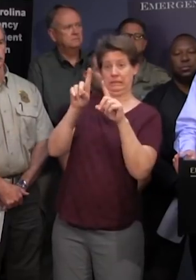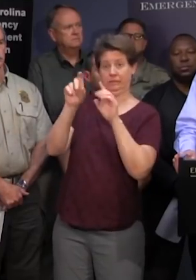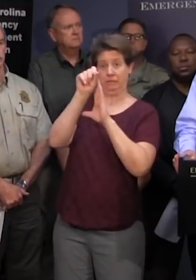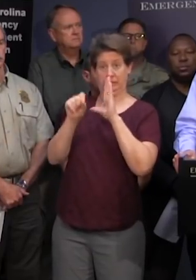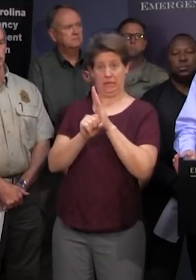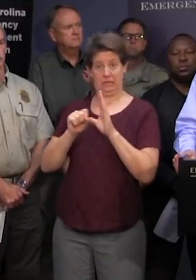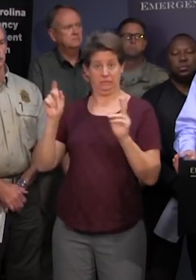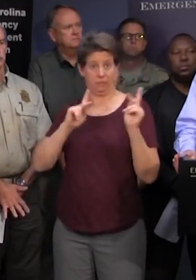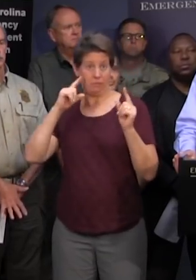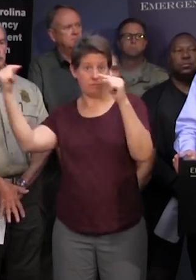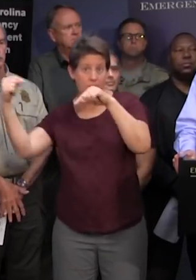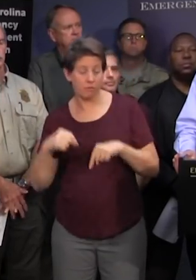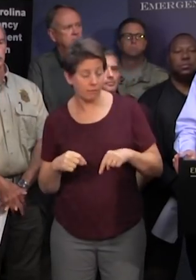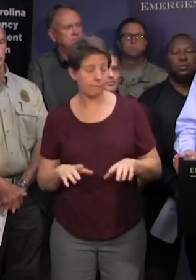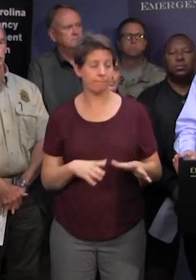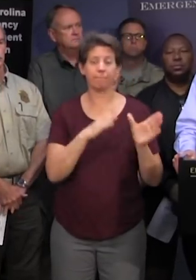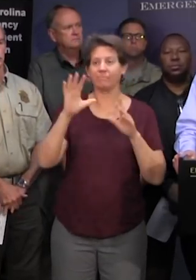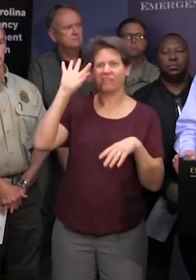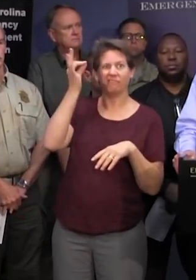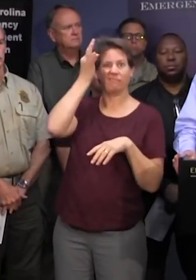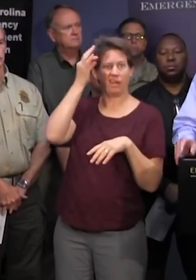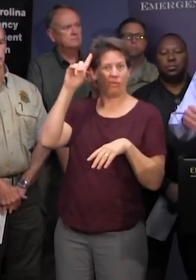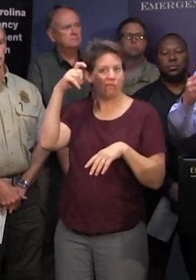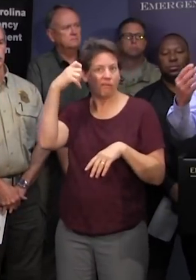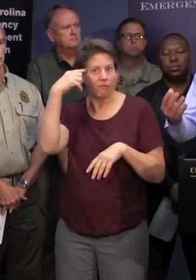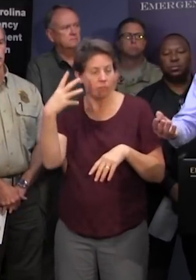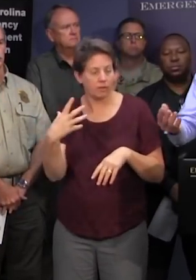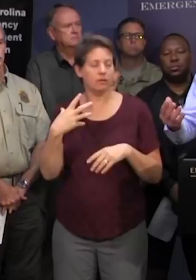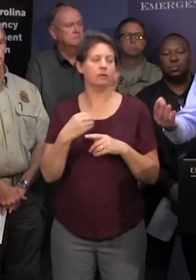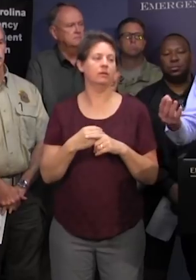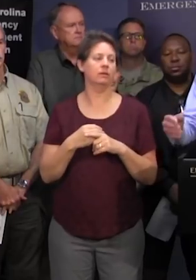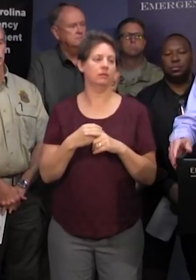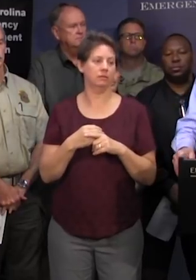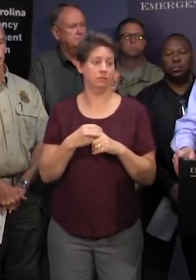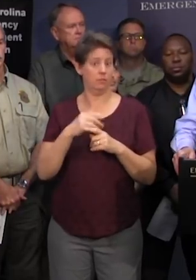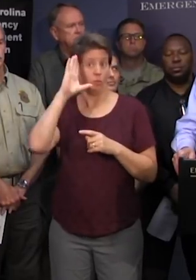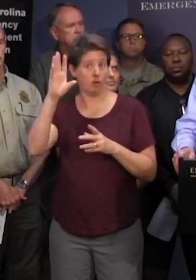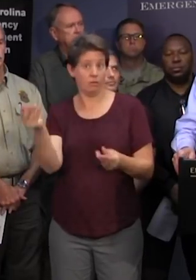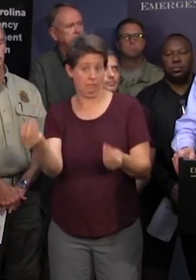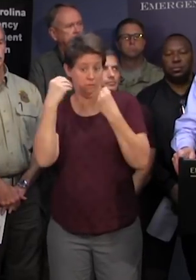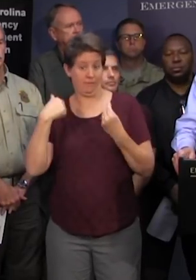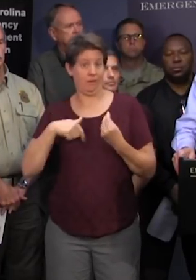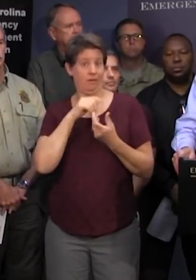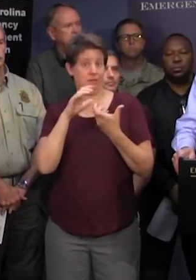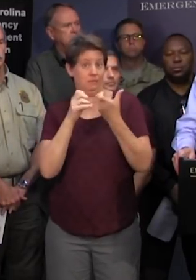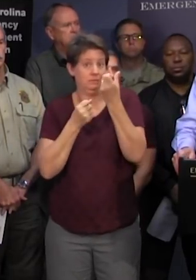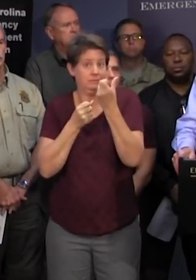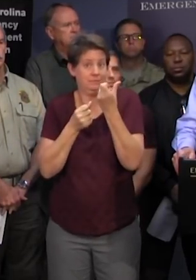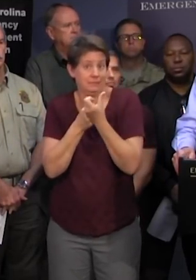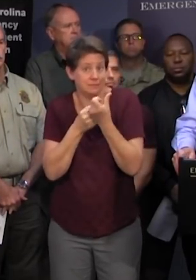the federal government has provided us with will be providing us with assistance